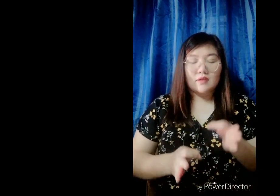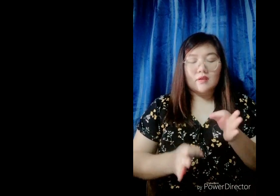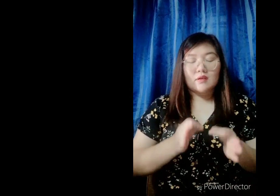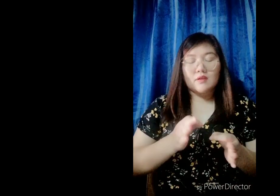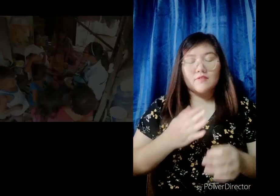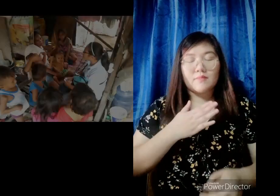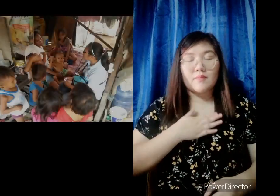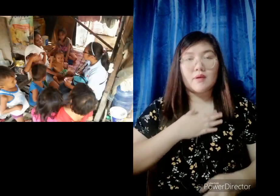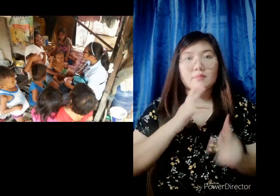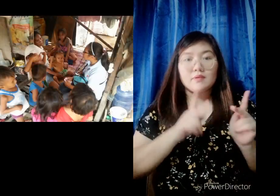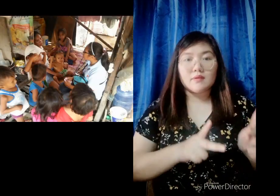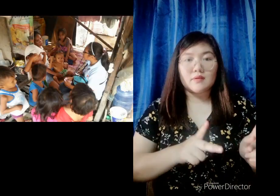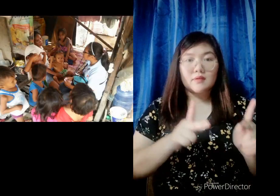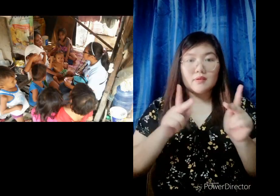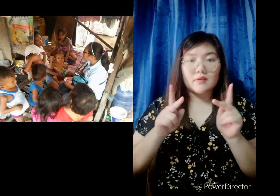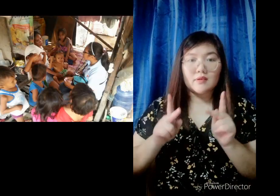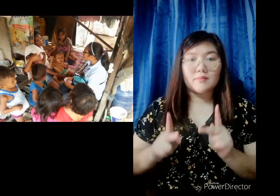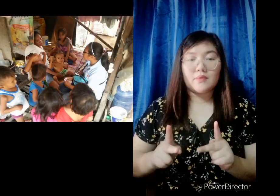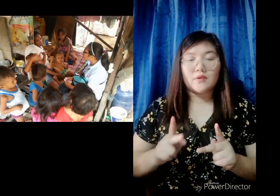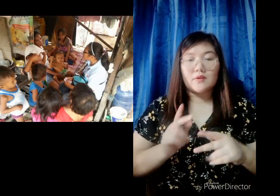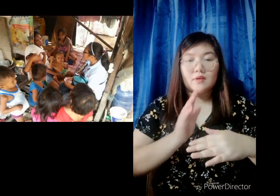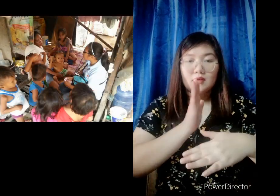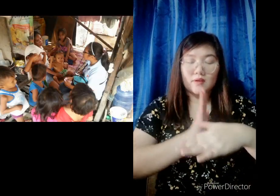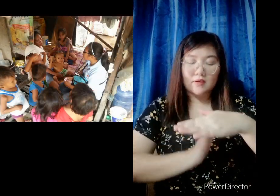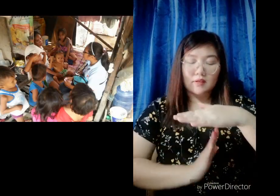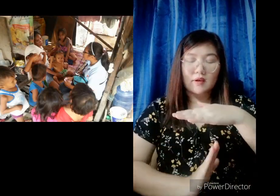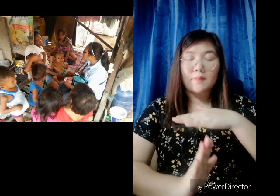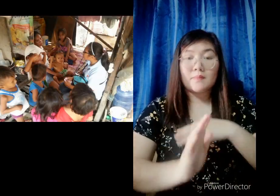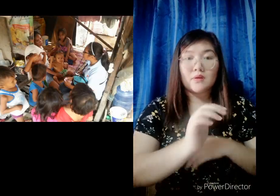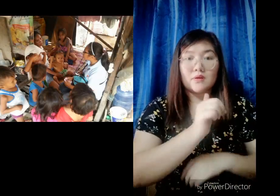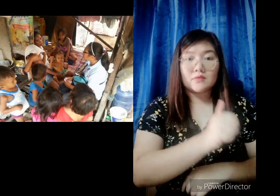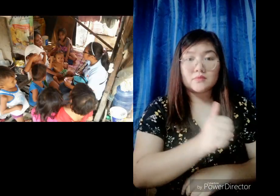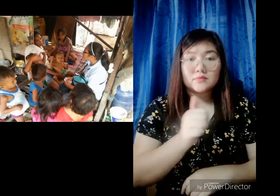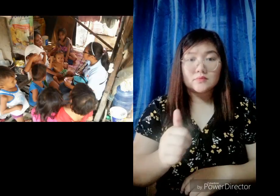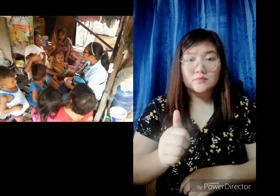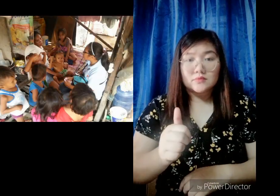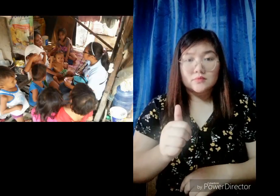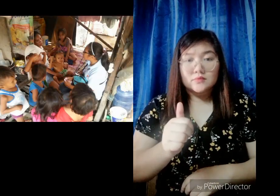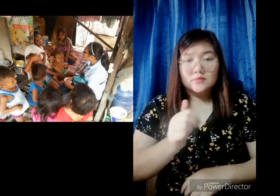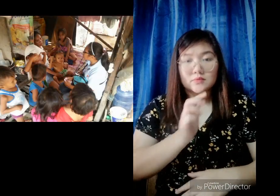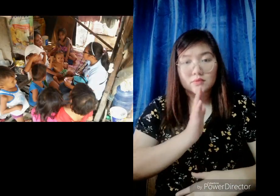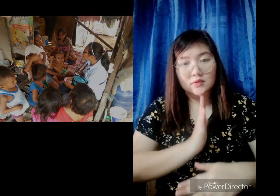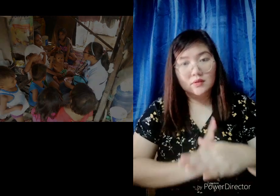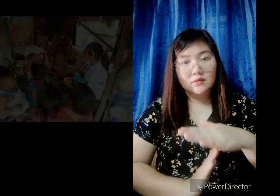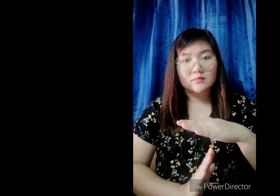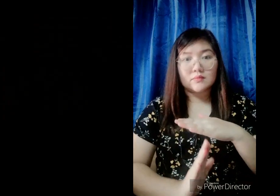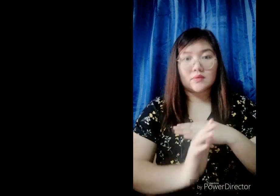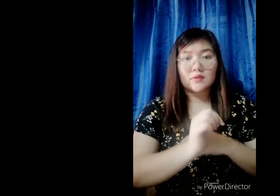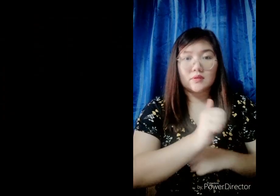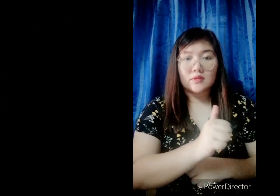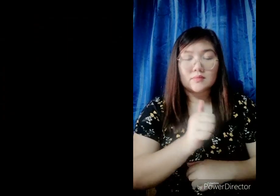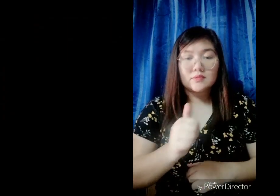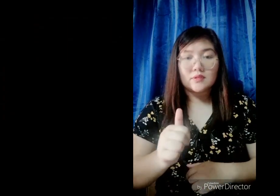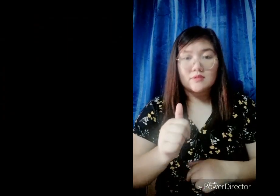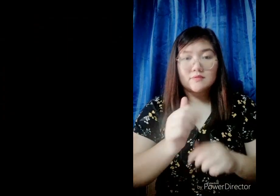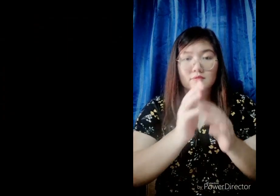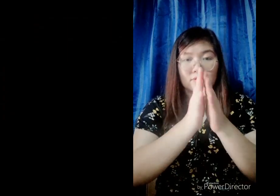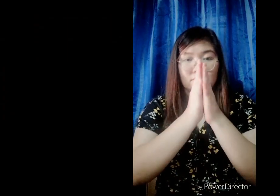There's my people Who humble themselves Humble themselves